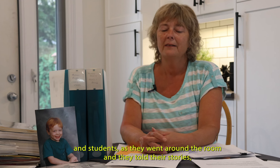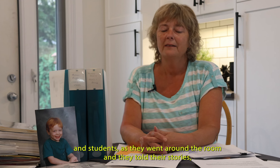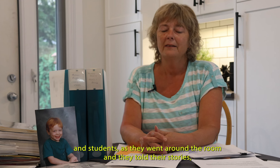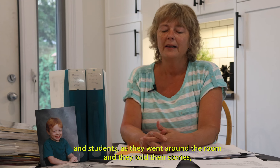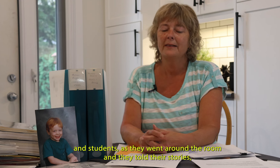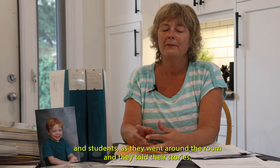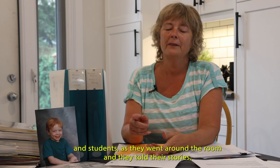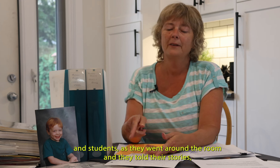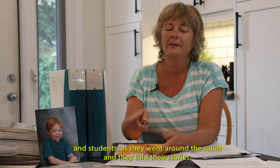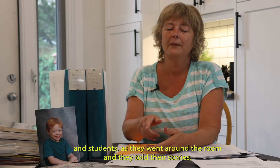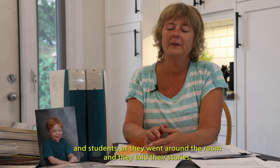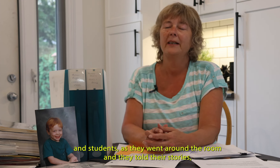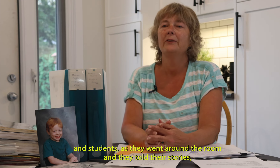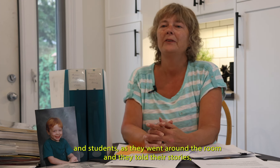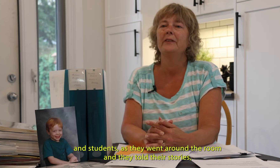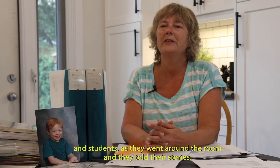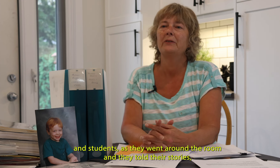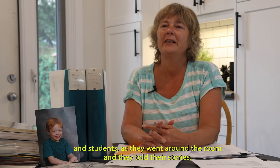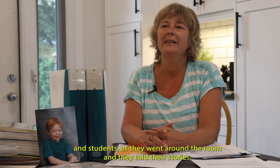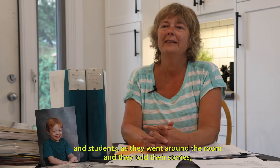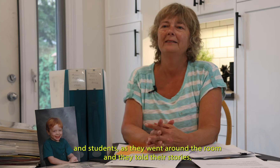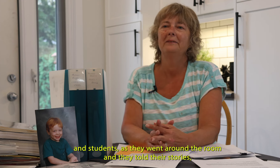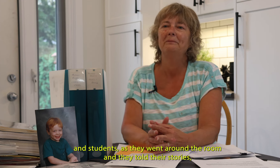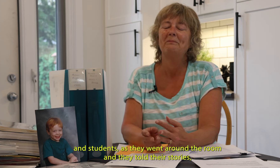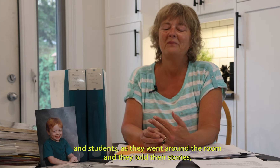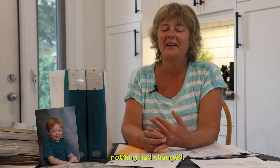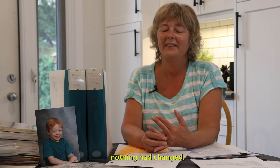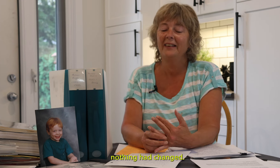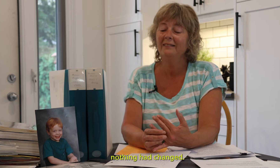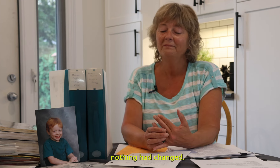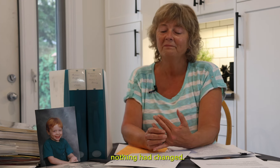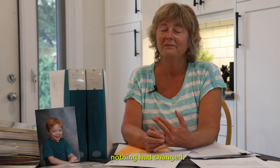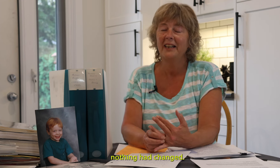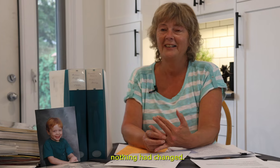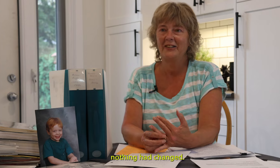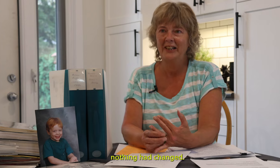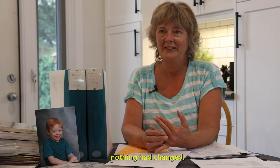as they went around the room and they told their stories, nothing had changed.